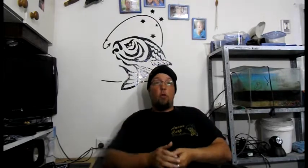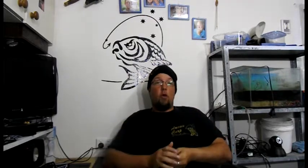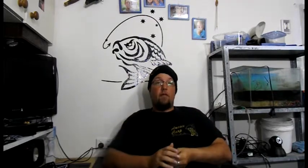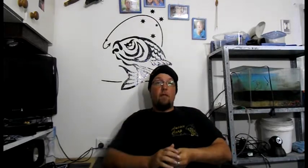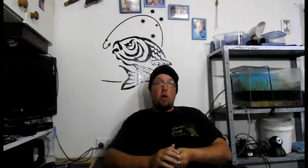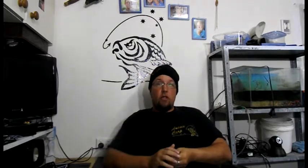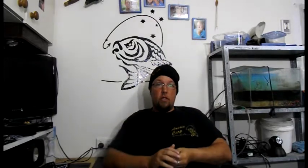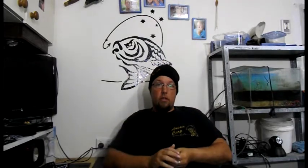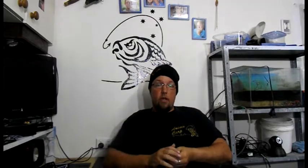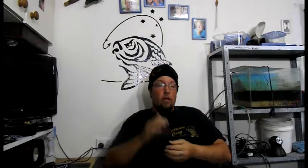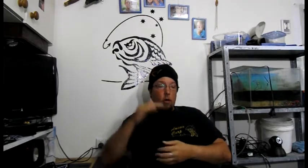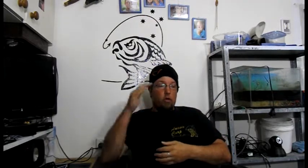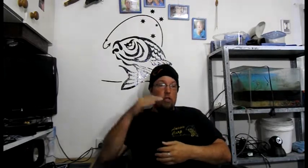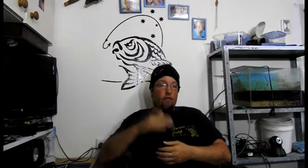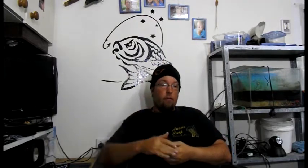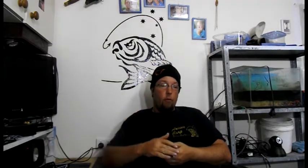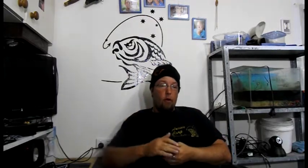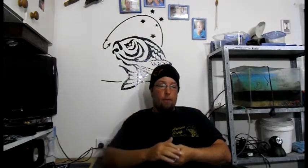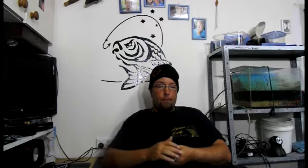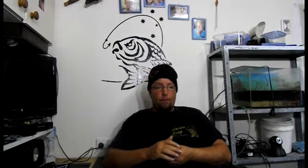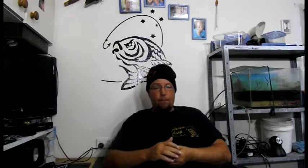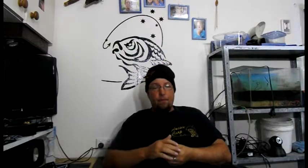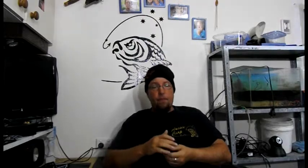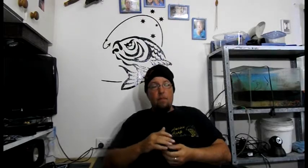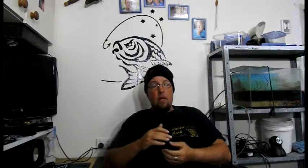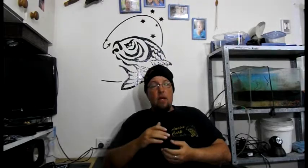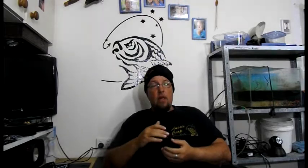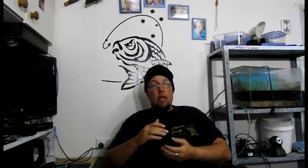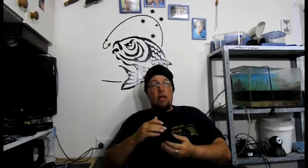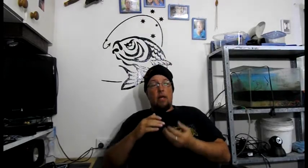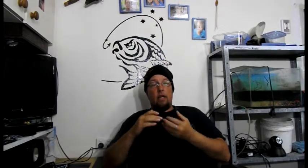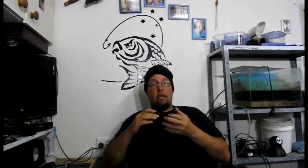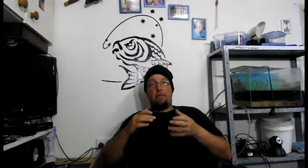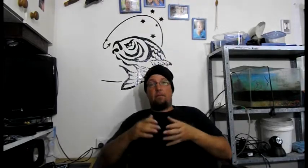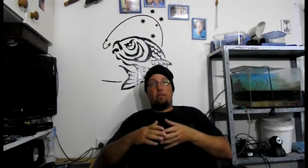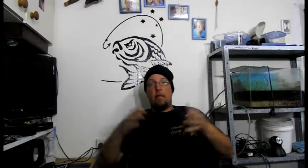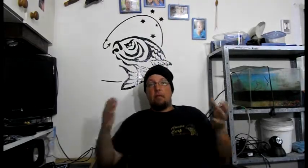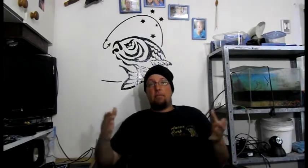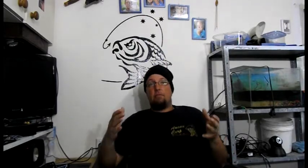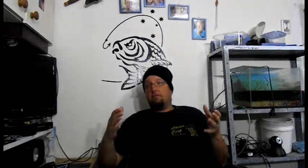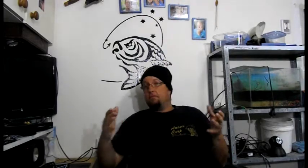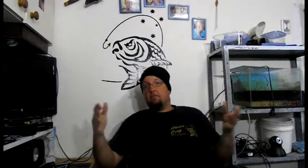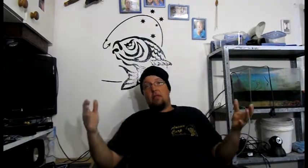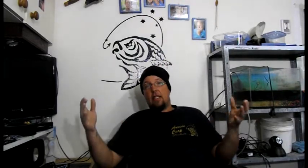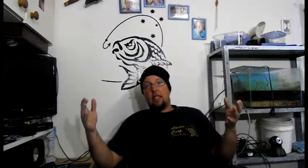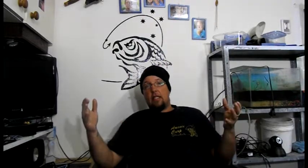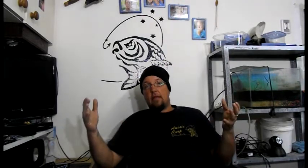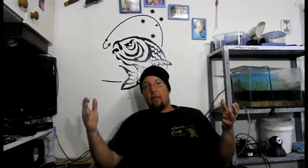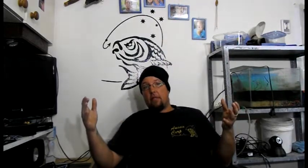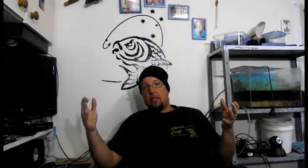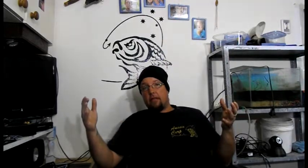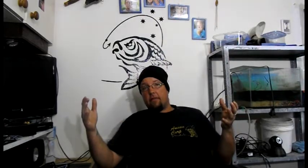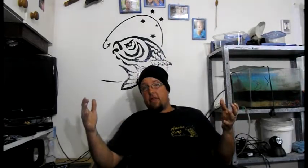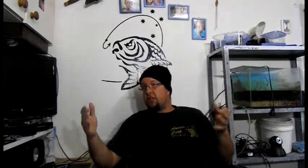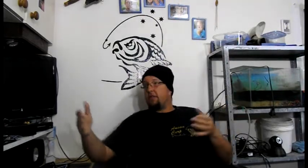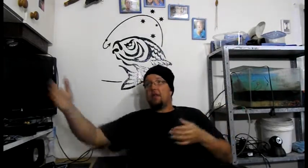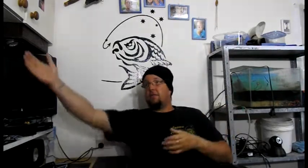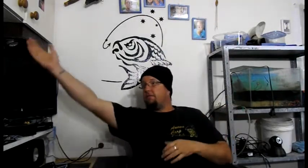oxygen from the water. Now if there's 60, 70 percent of fish, there's